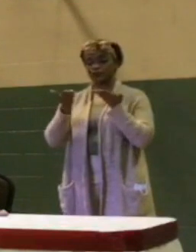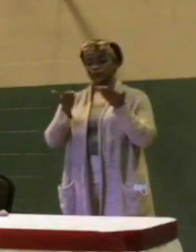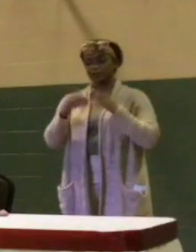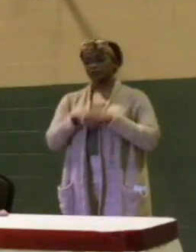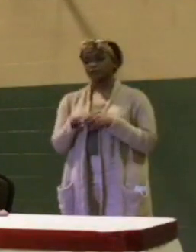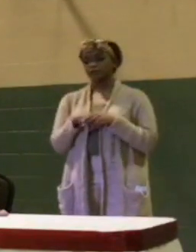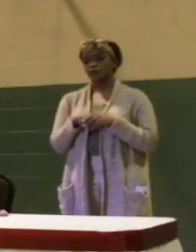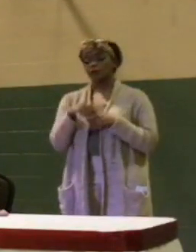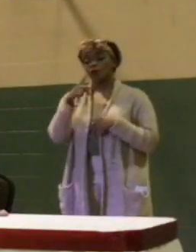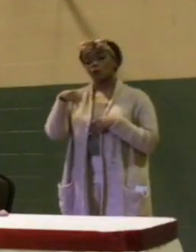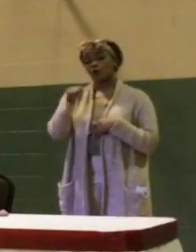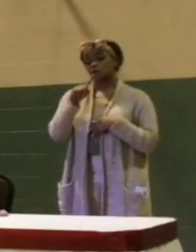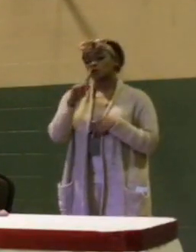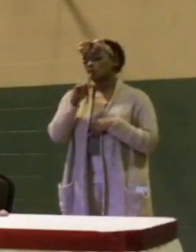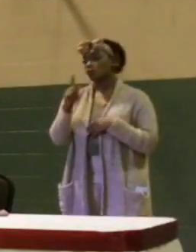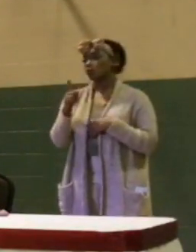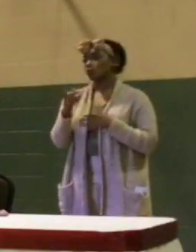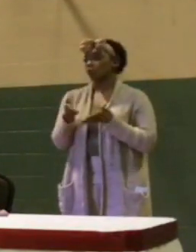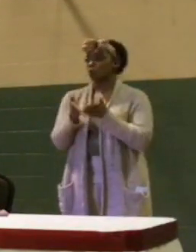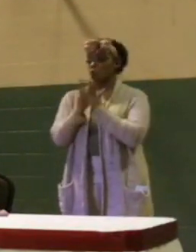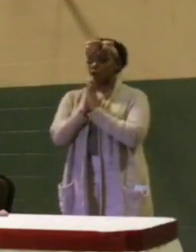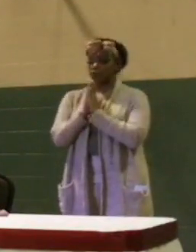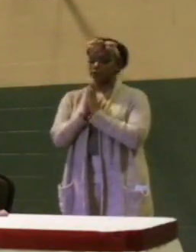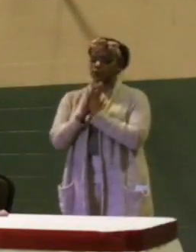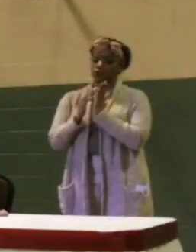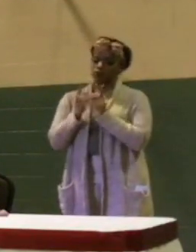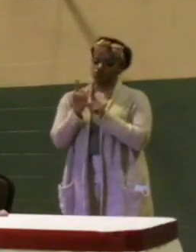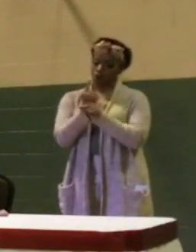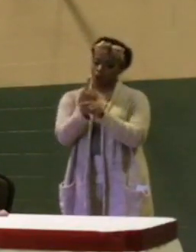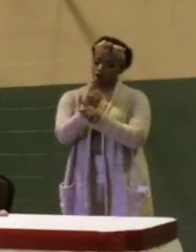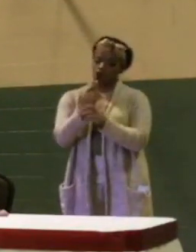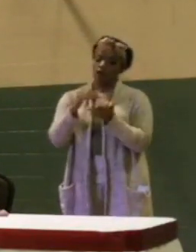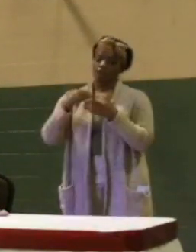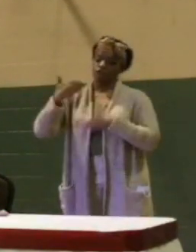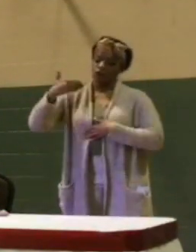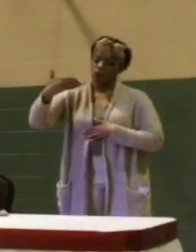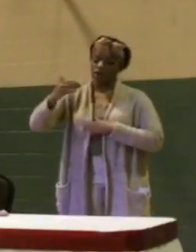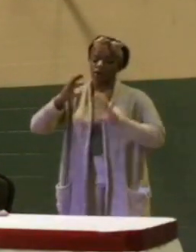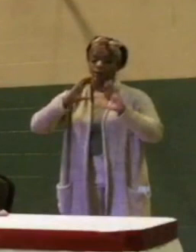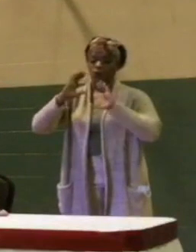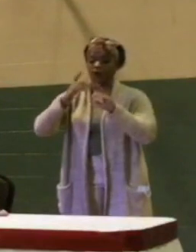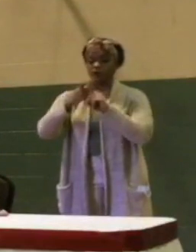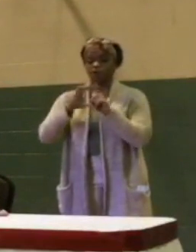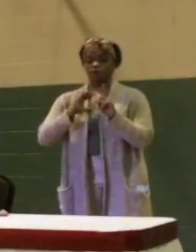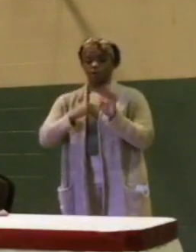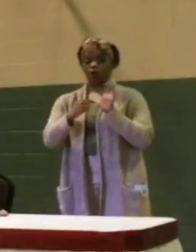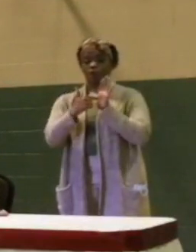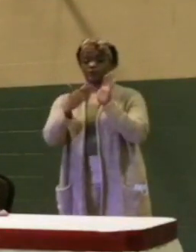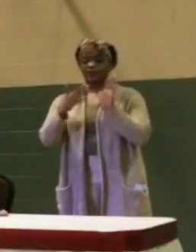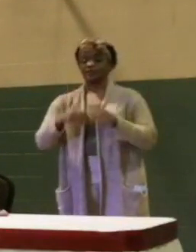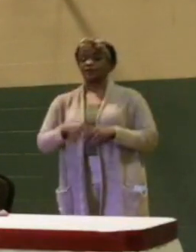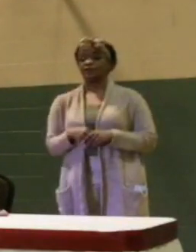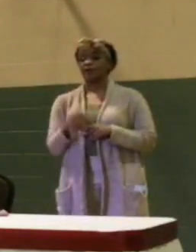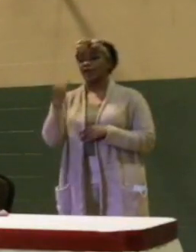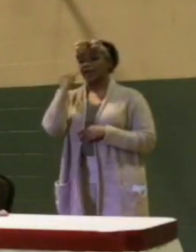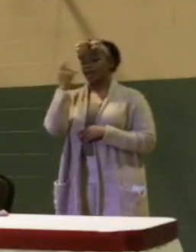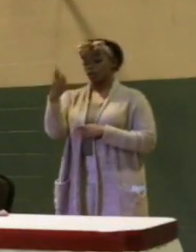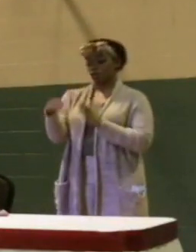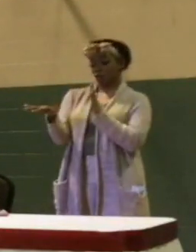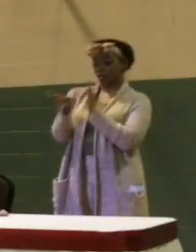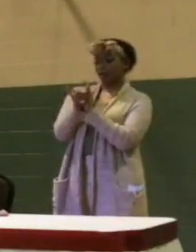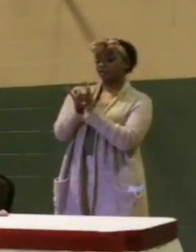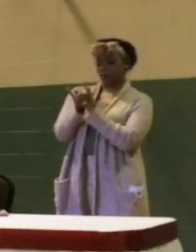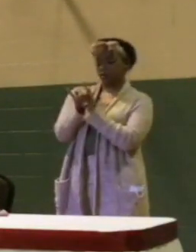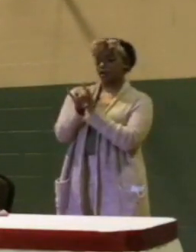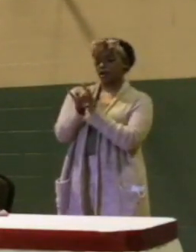residents have requested regular and frequent communication from our council representative. If elected, by what means and